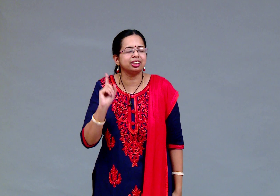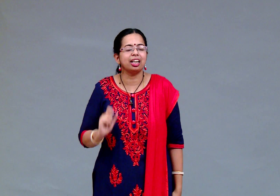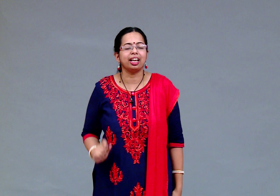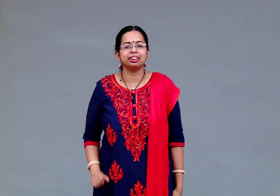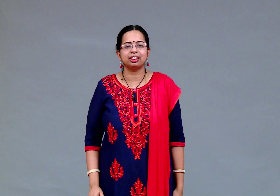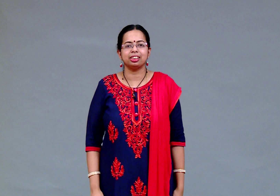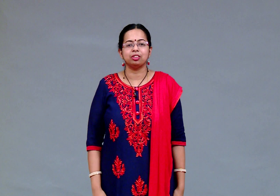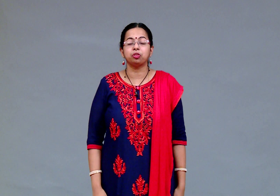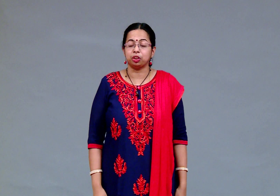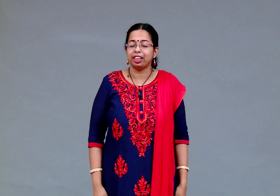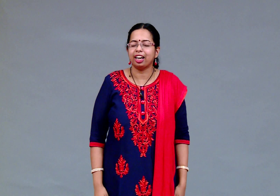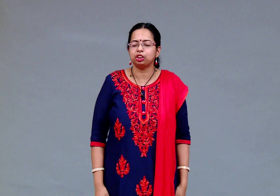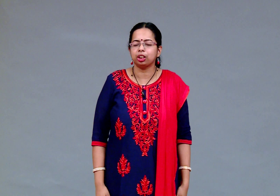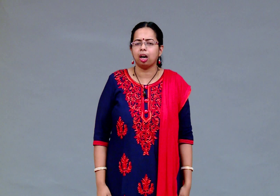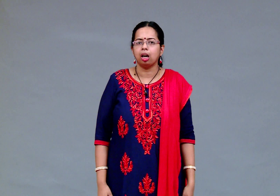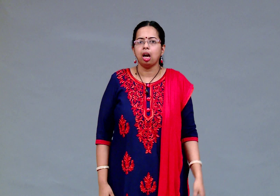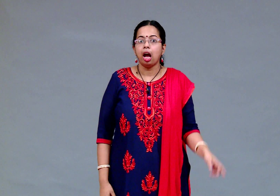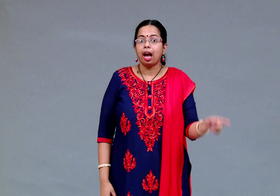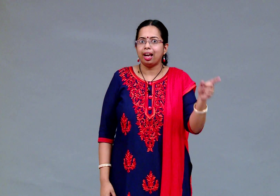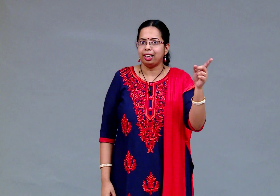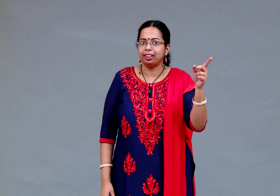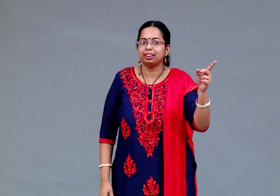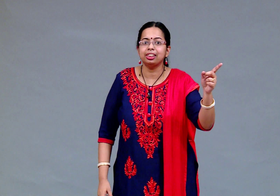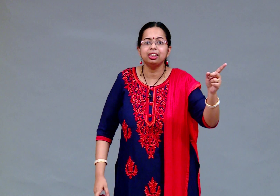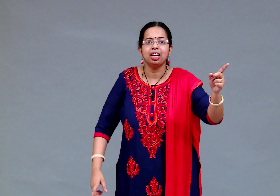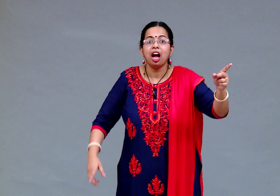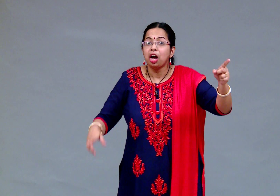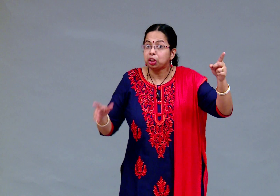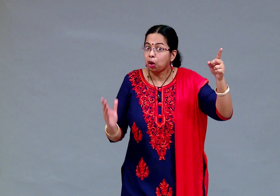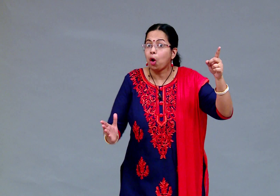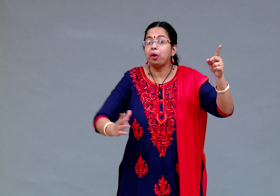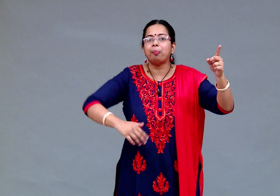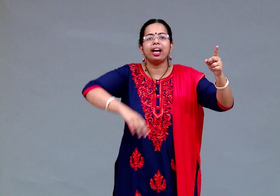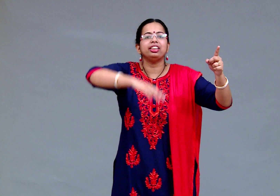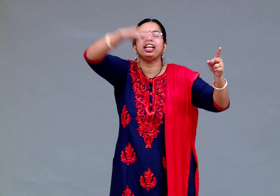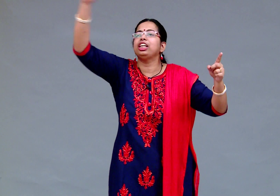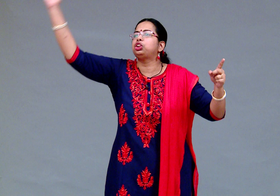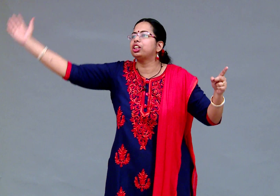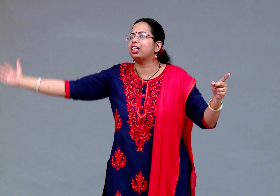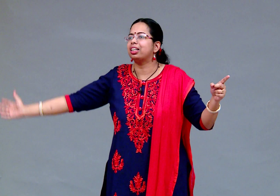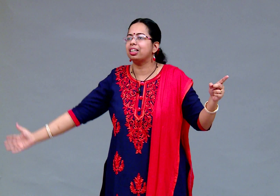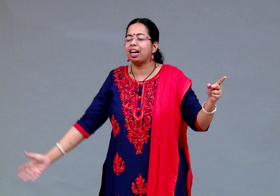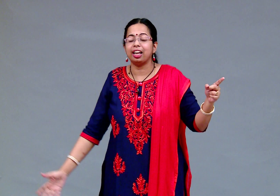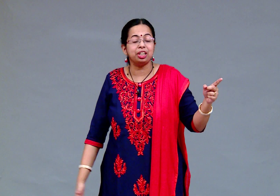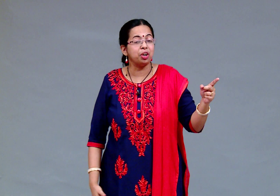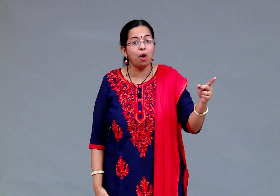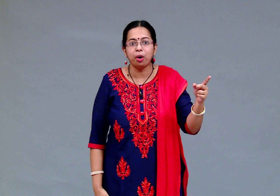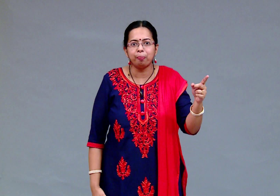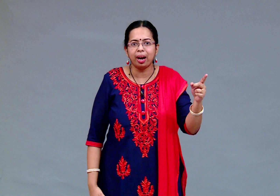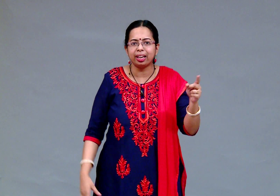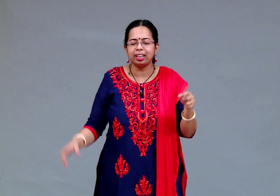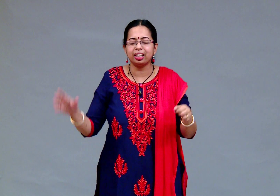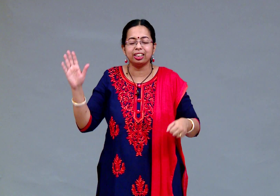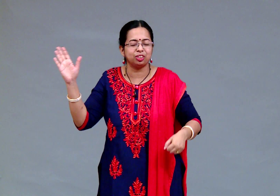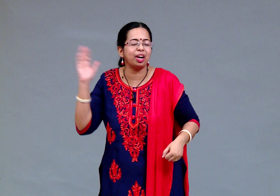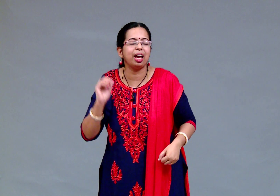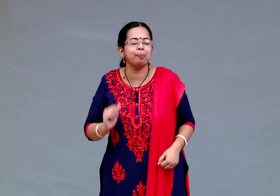a lesson for Natasha a lesson taught by nature nature and not by her grandmother